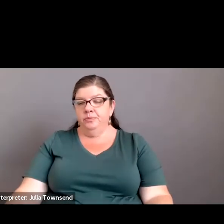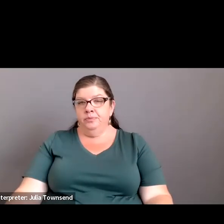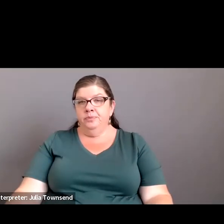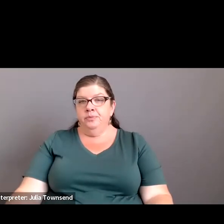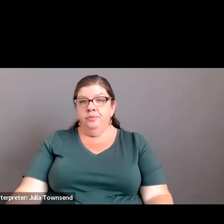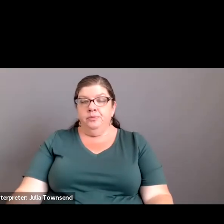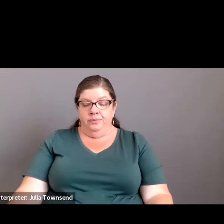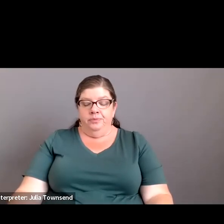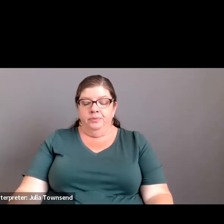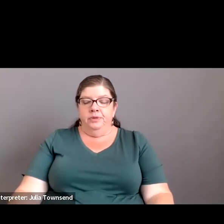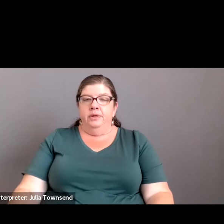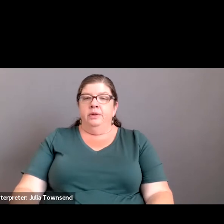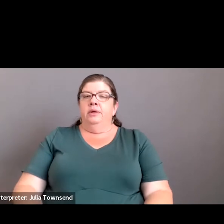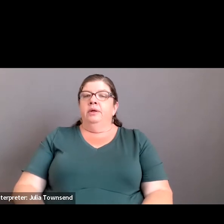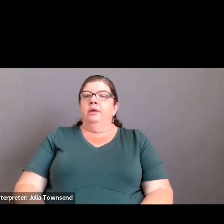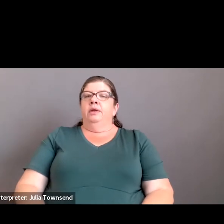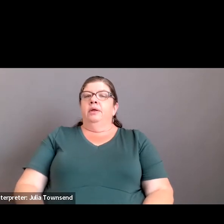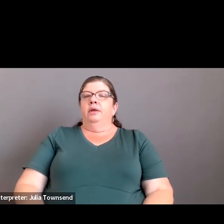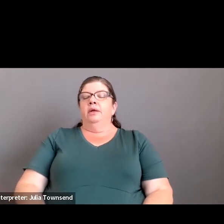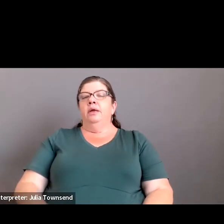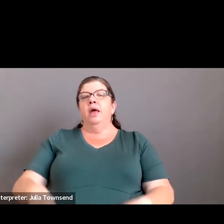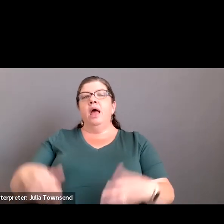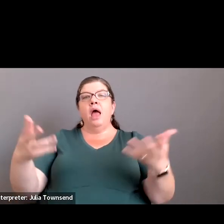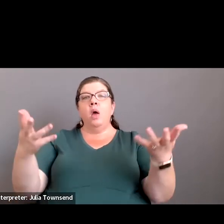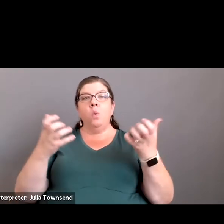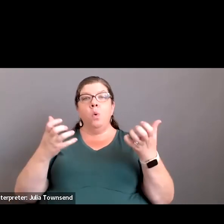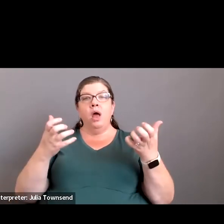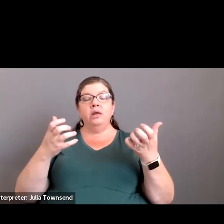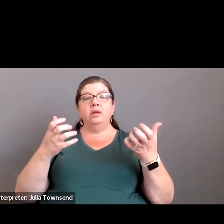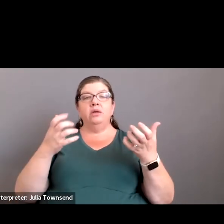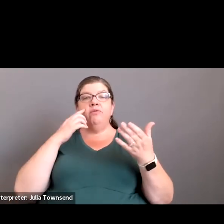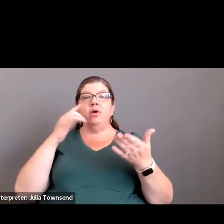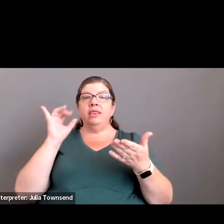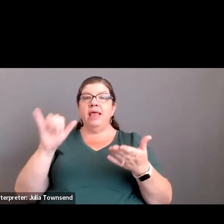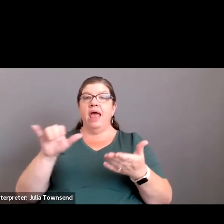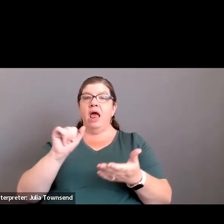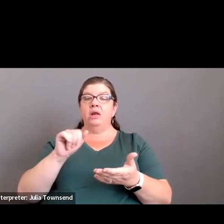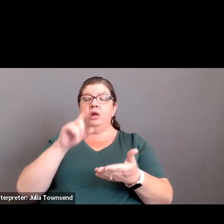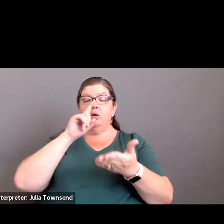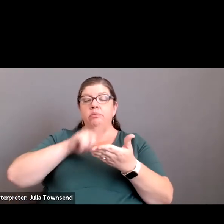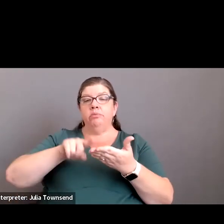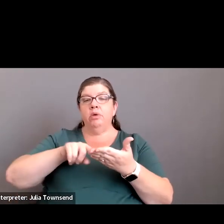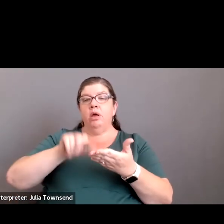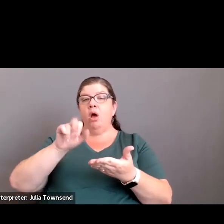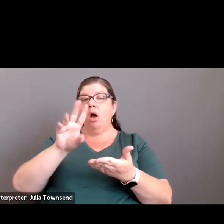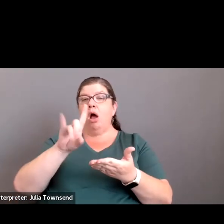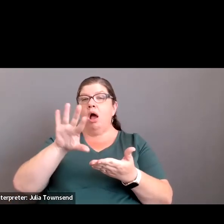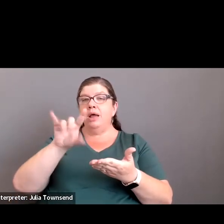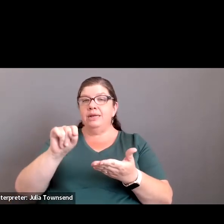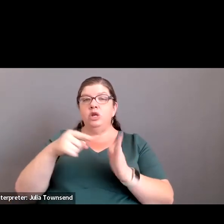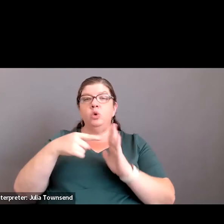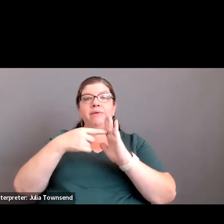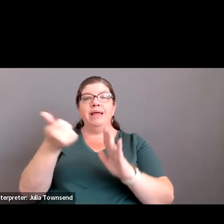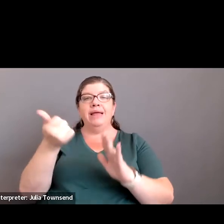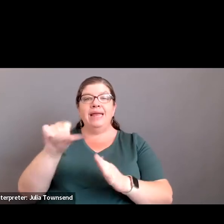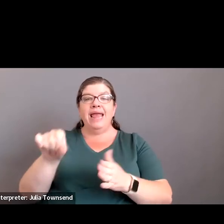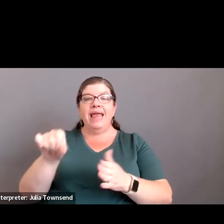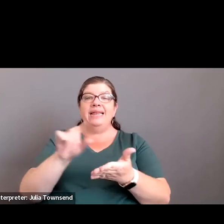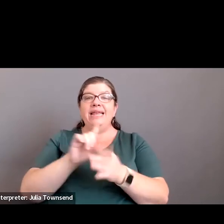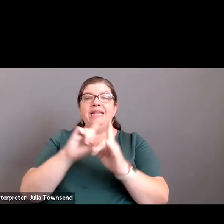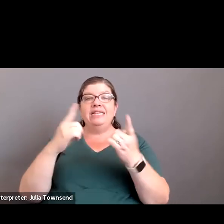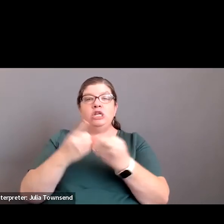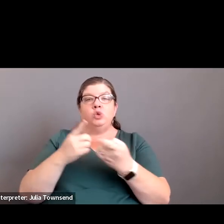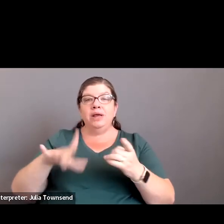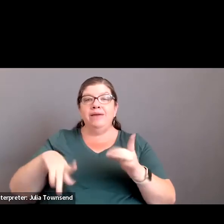You can go. Thank you. I'd like for the audit to reflect any district findings